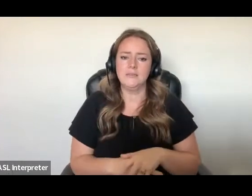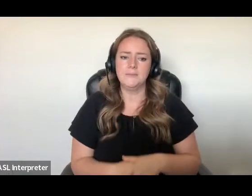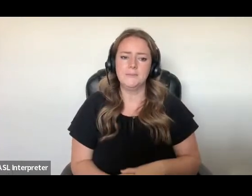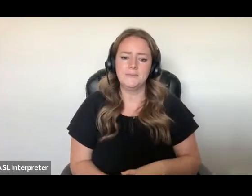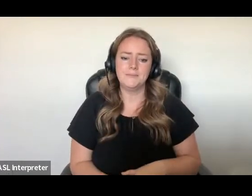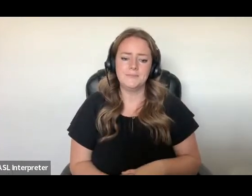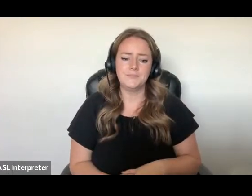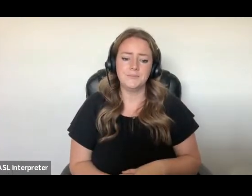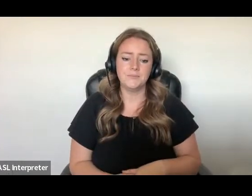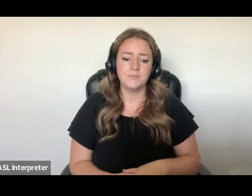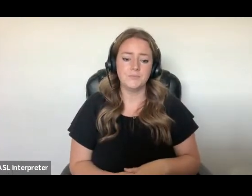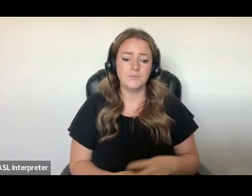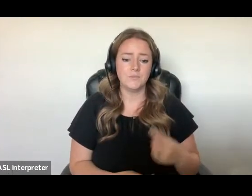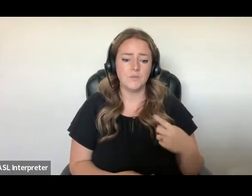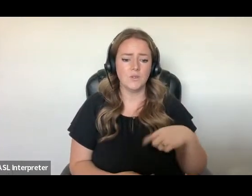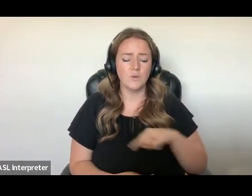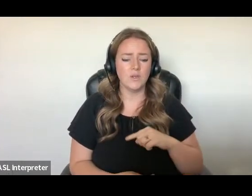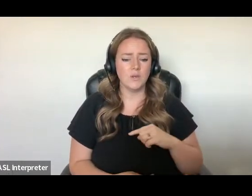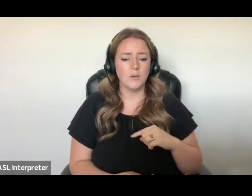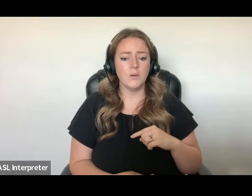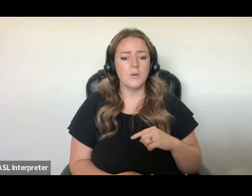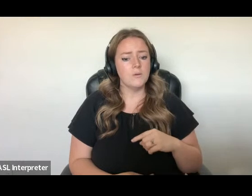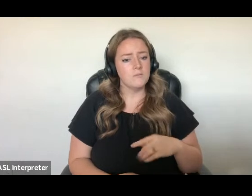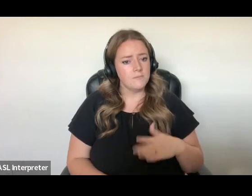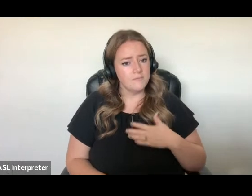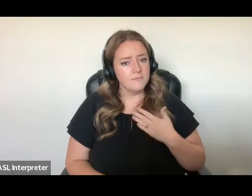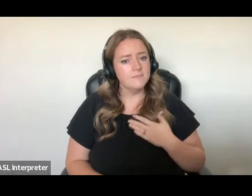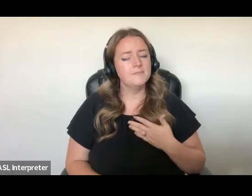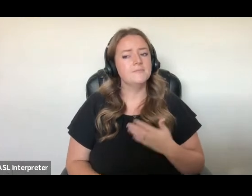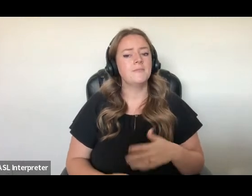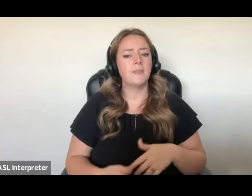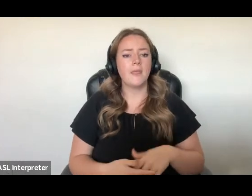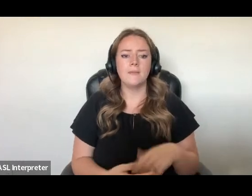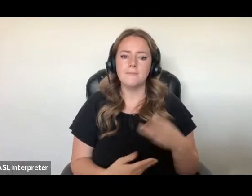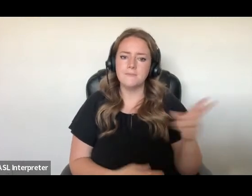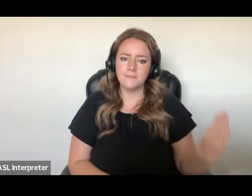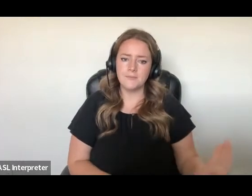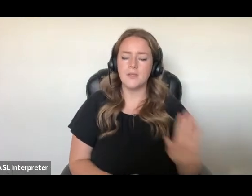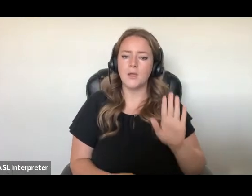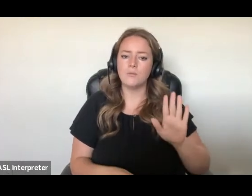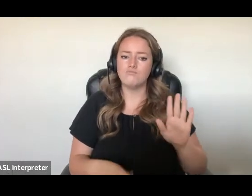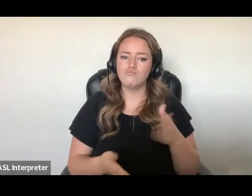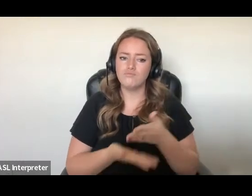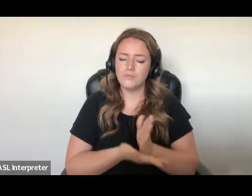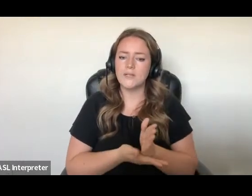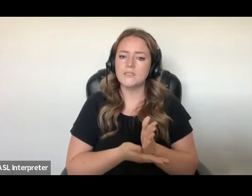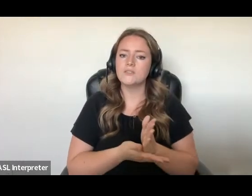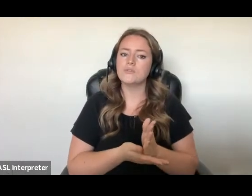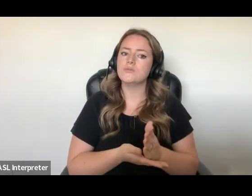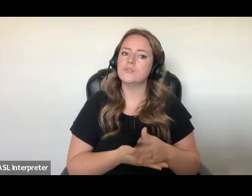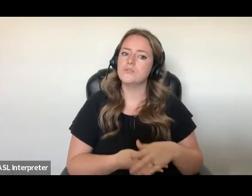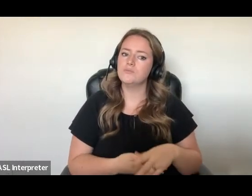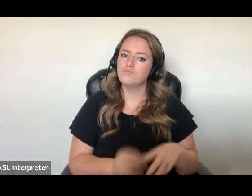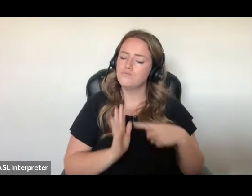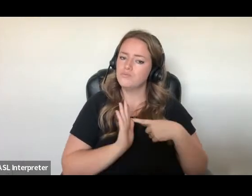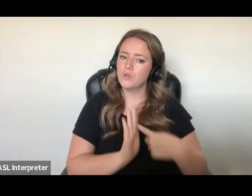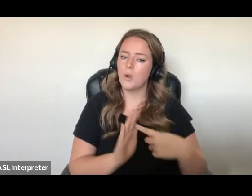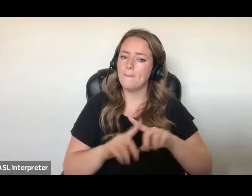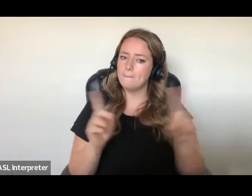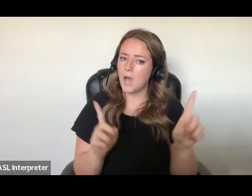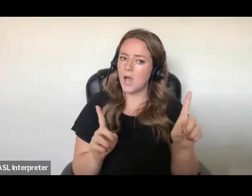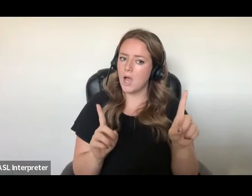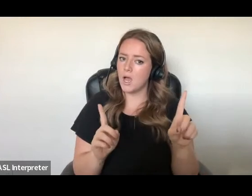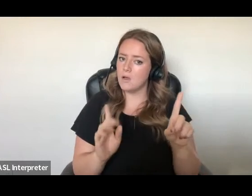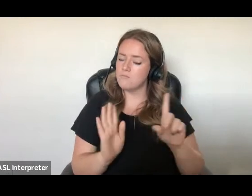While we are heartened that BC has upheld the safety and dignity of immigrants and refugees in this instance, we want to emphasize that this is